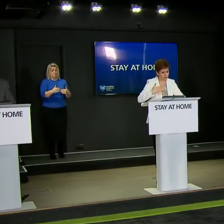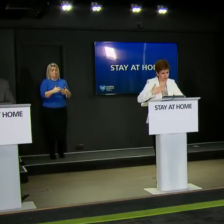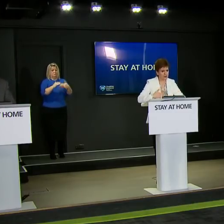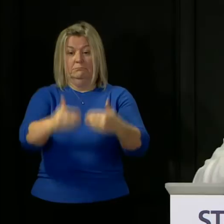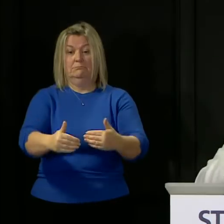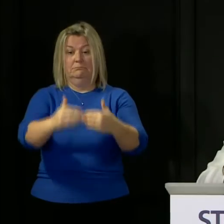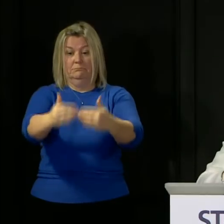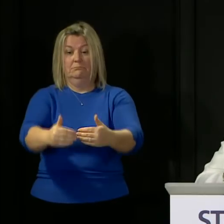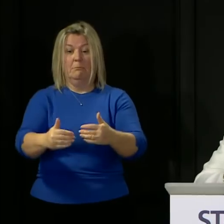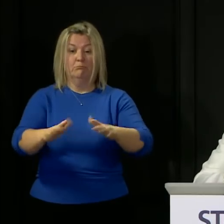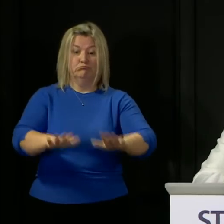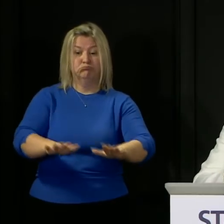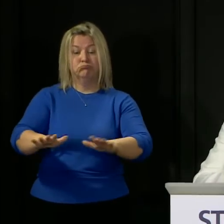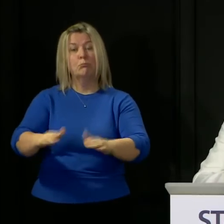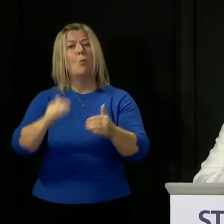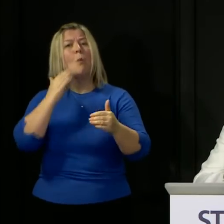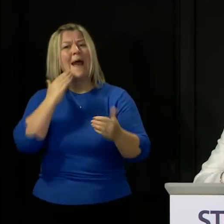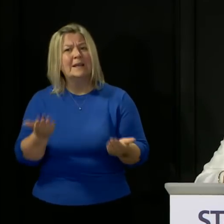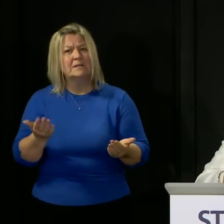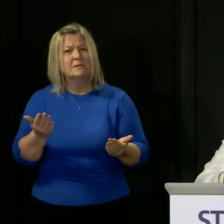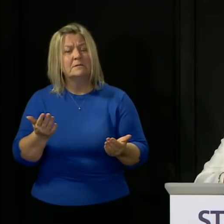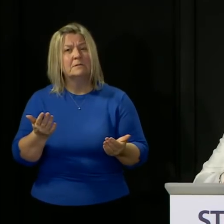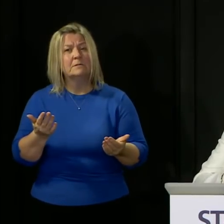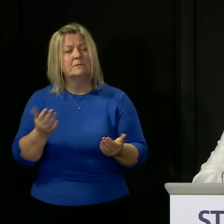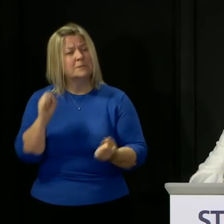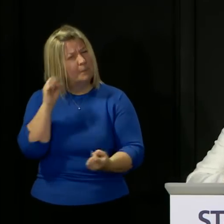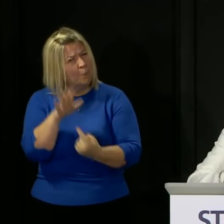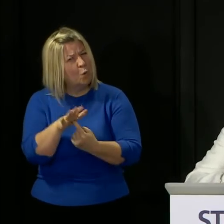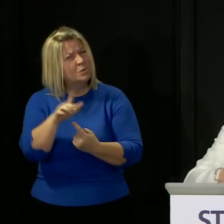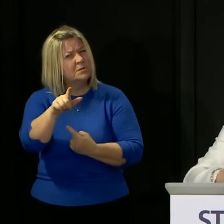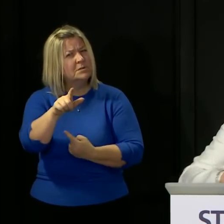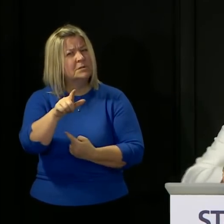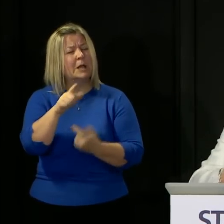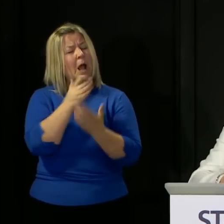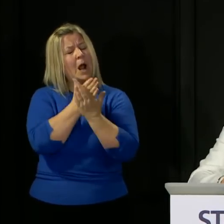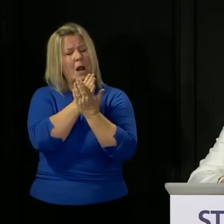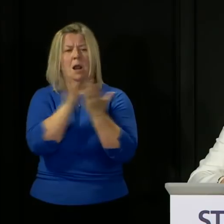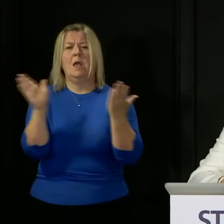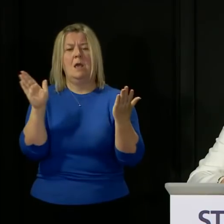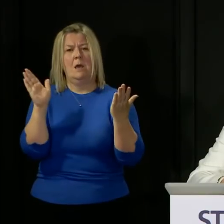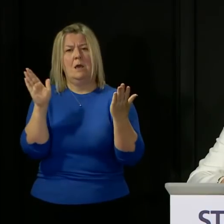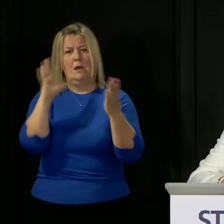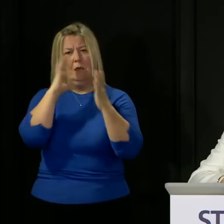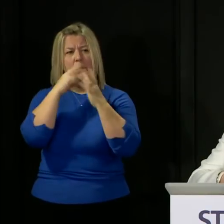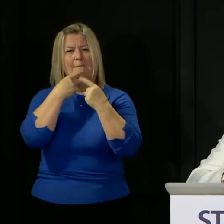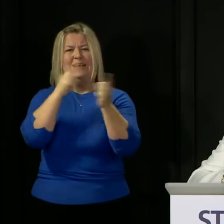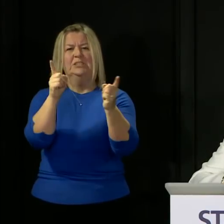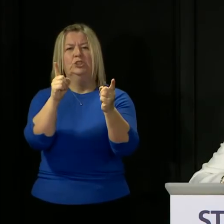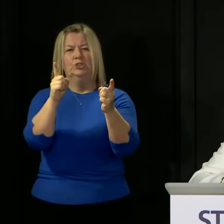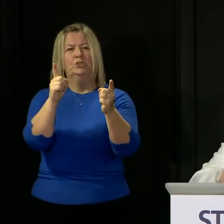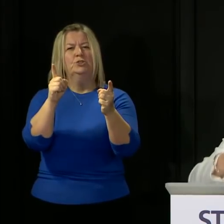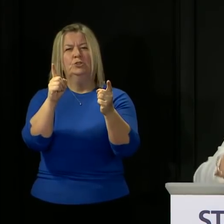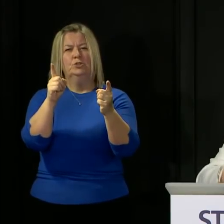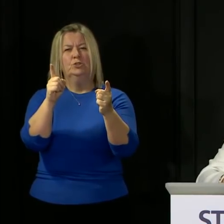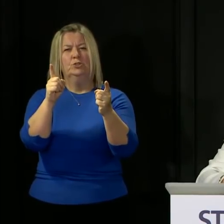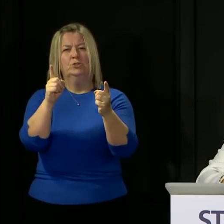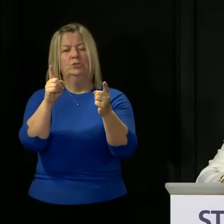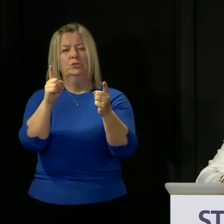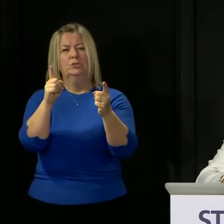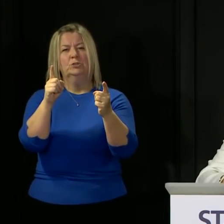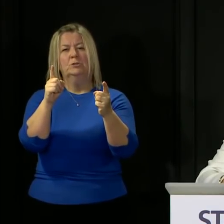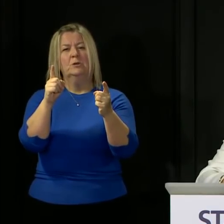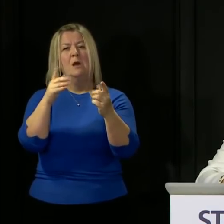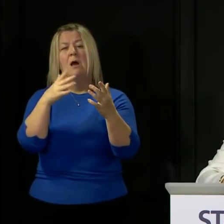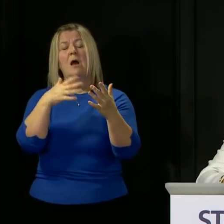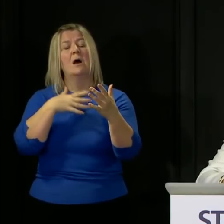it's really important in this that we stay as clear as we possibly can and I don't want to get ahead of ourselves